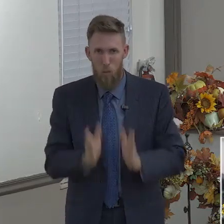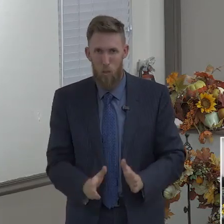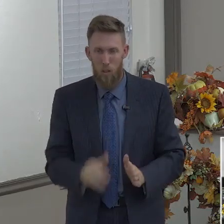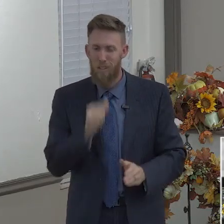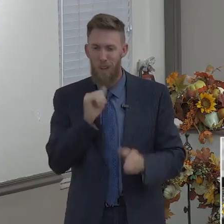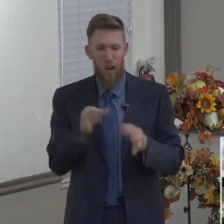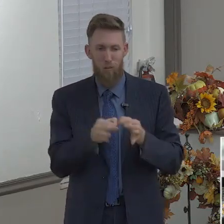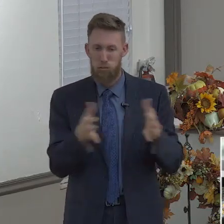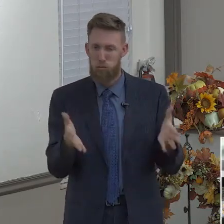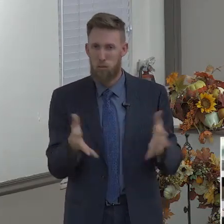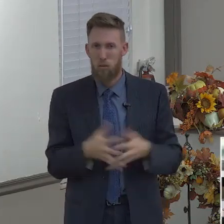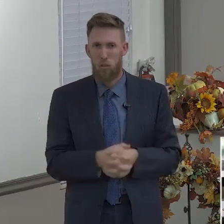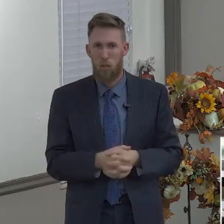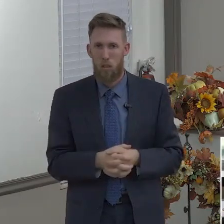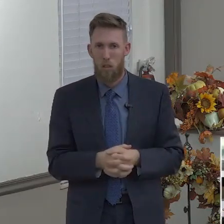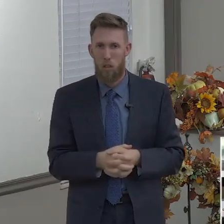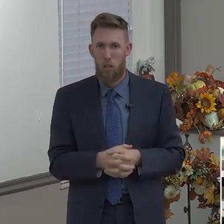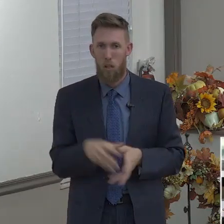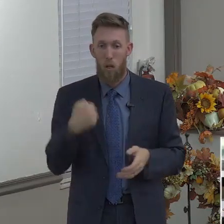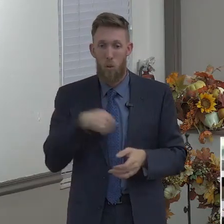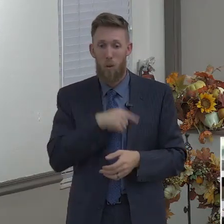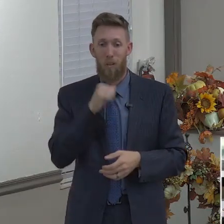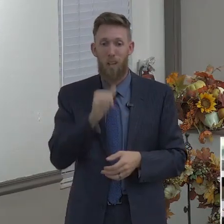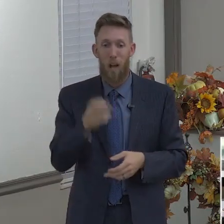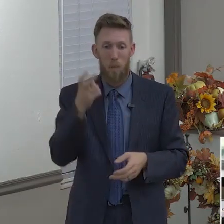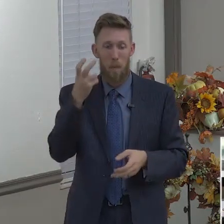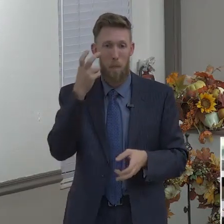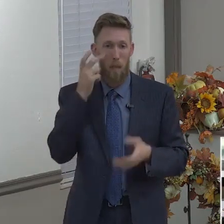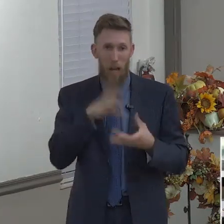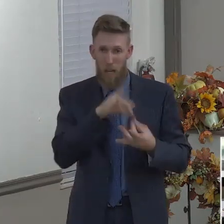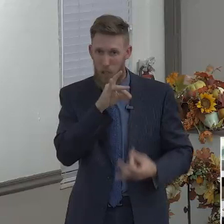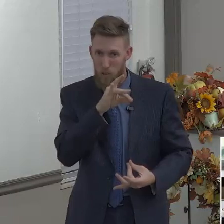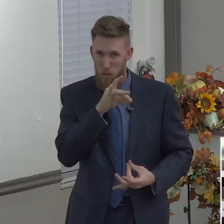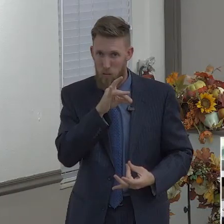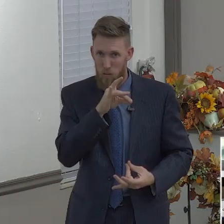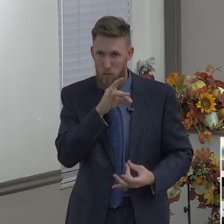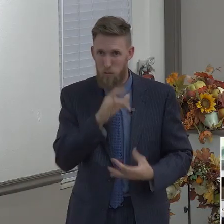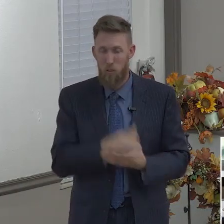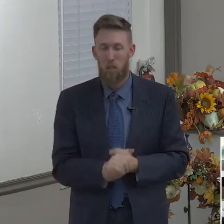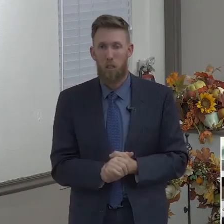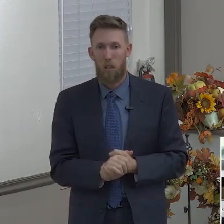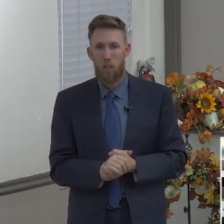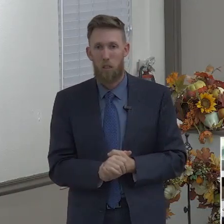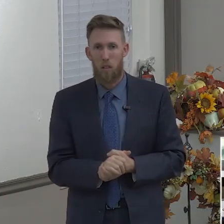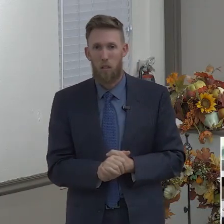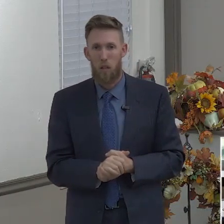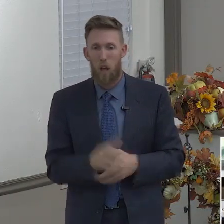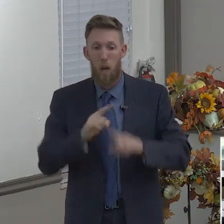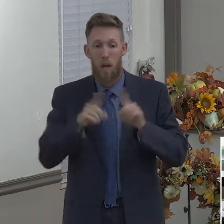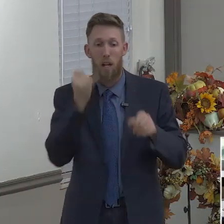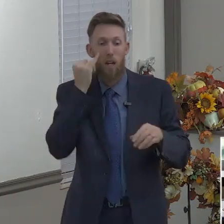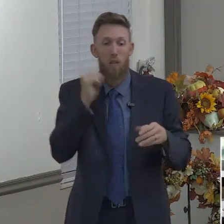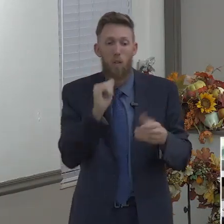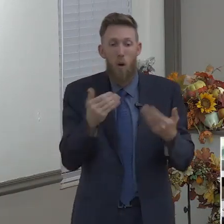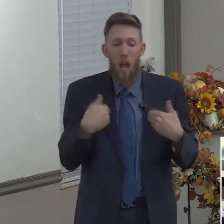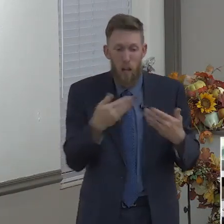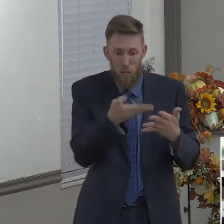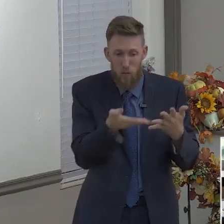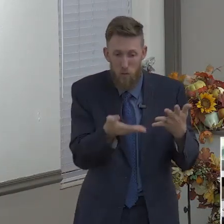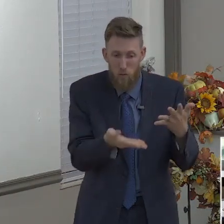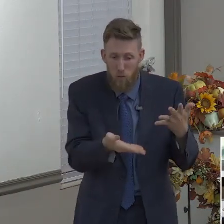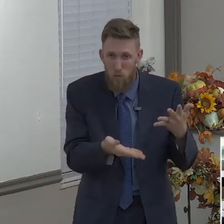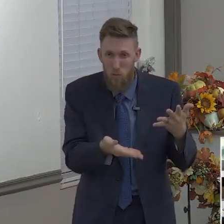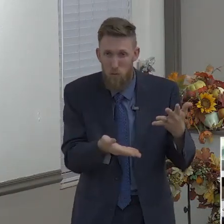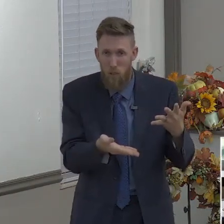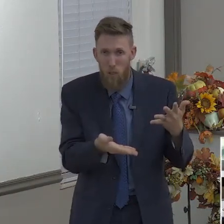these things, we are blind and cannot see afar off. And we are going to stumble through life aimlessly, constantly wondering, I wonder what God's will is